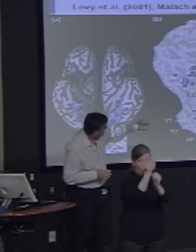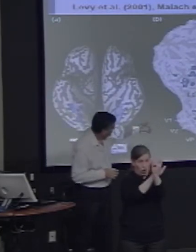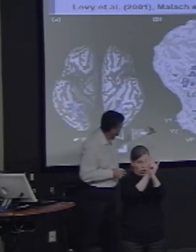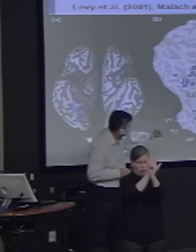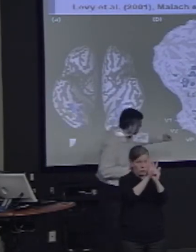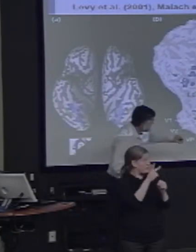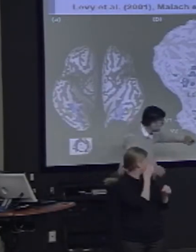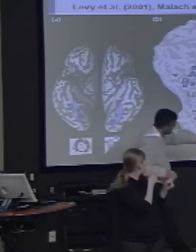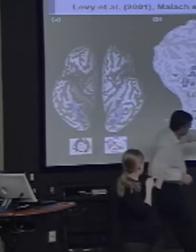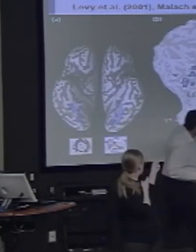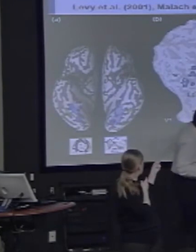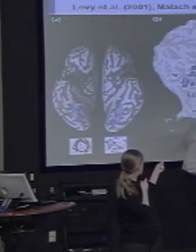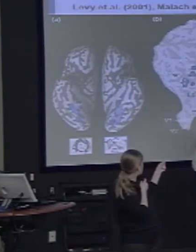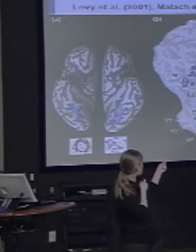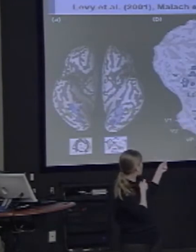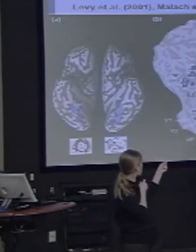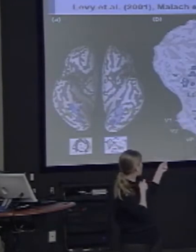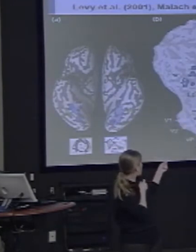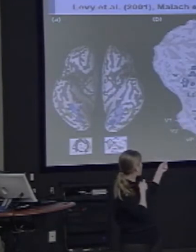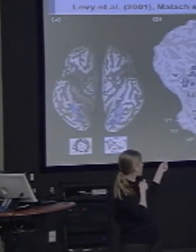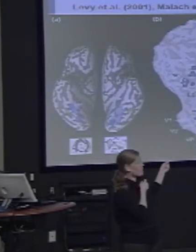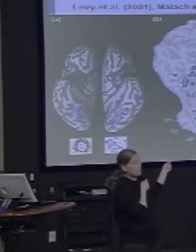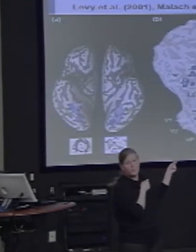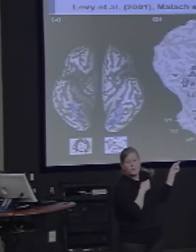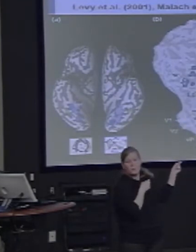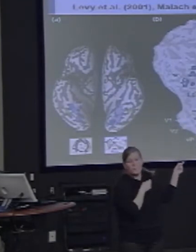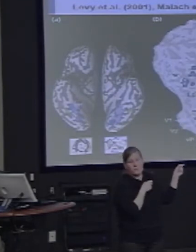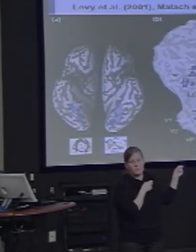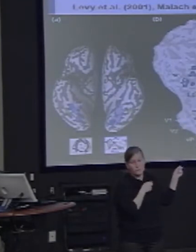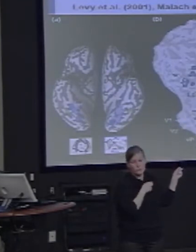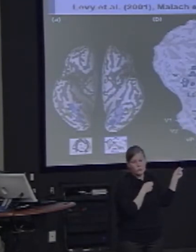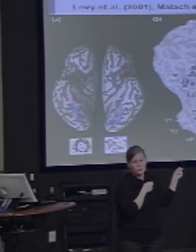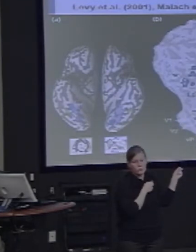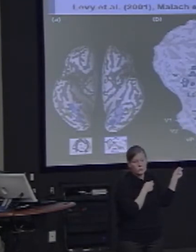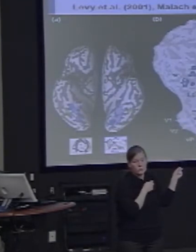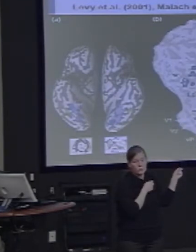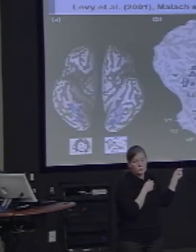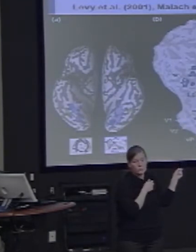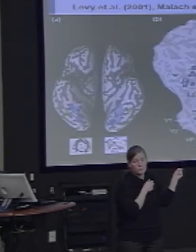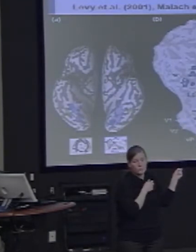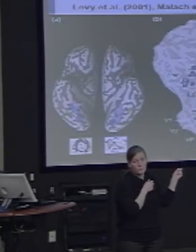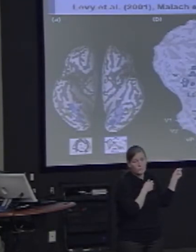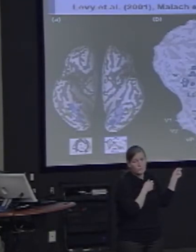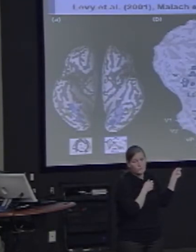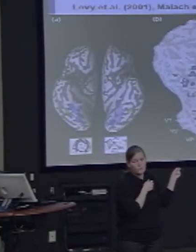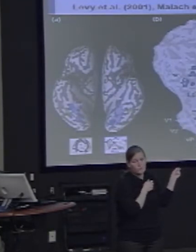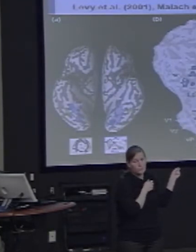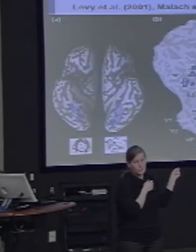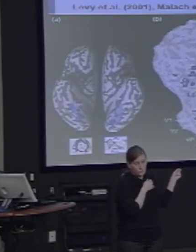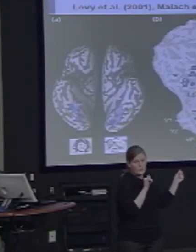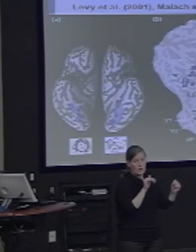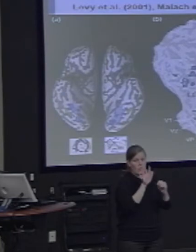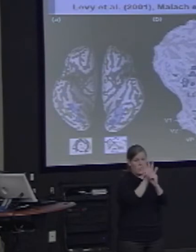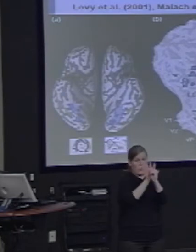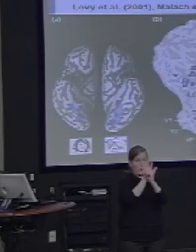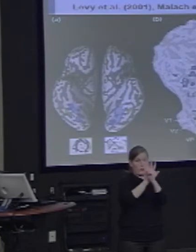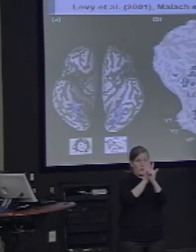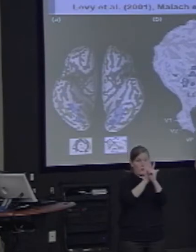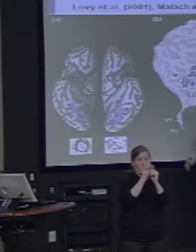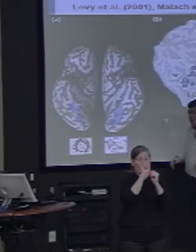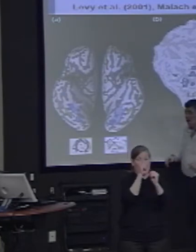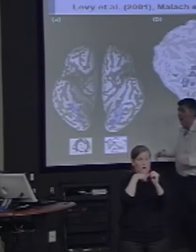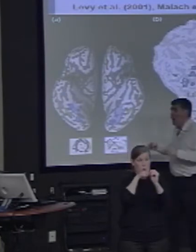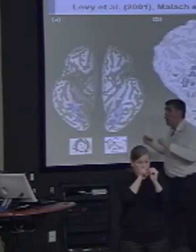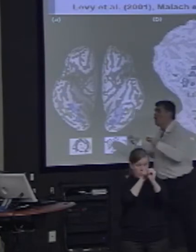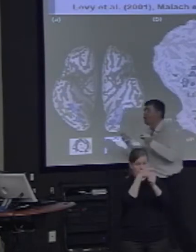here, that the regions that are face-selective